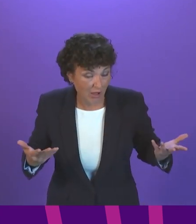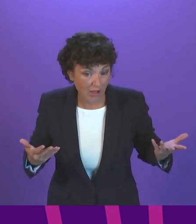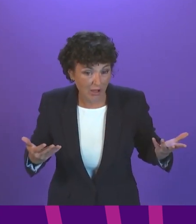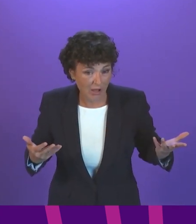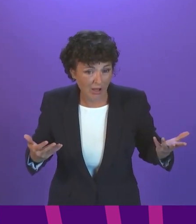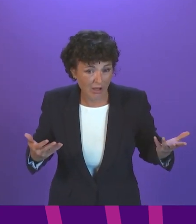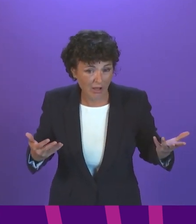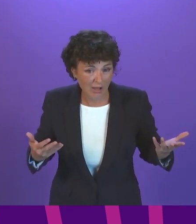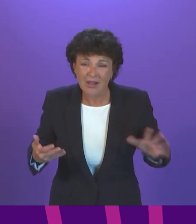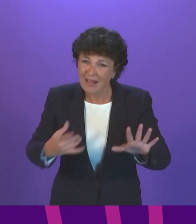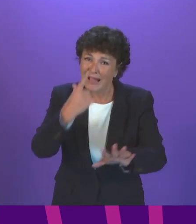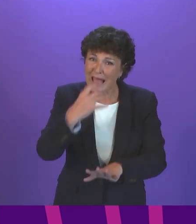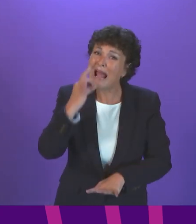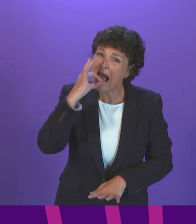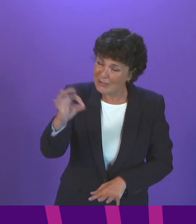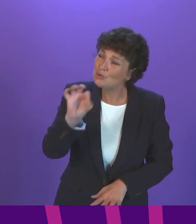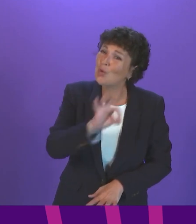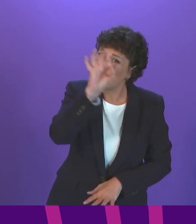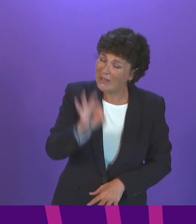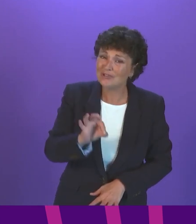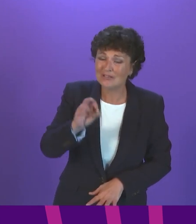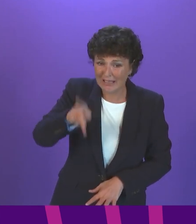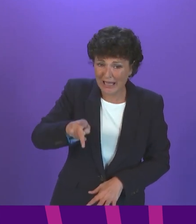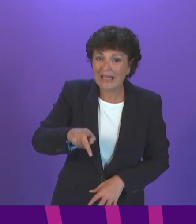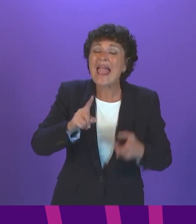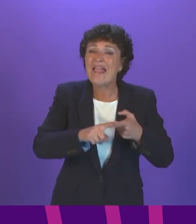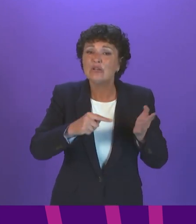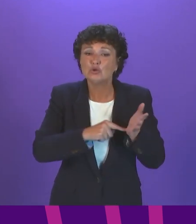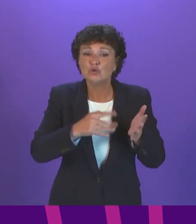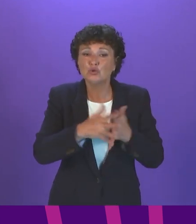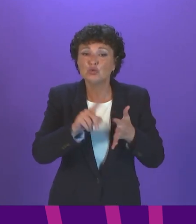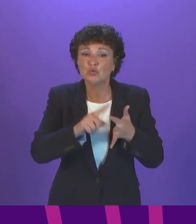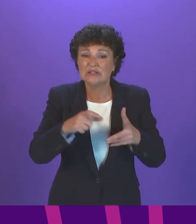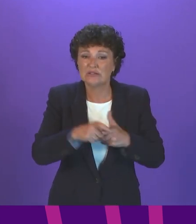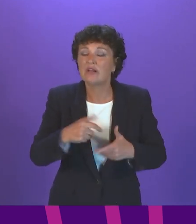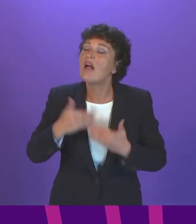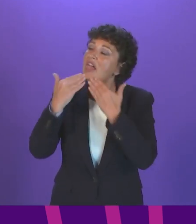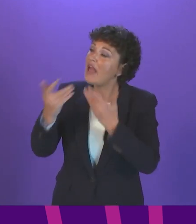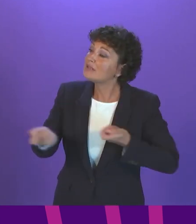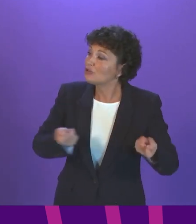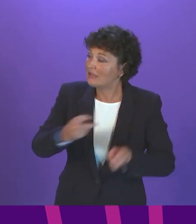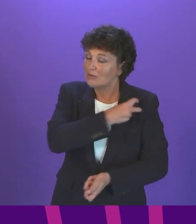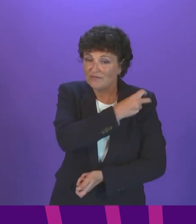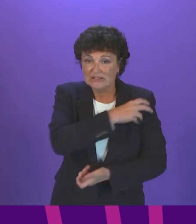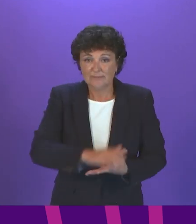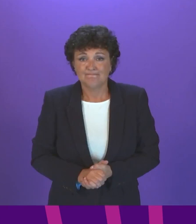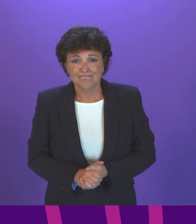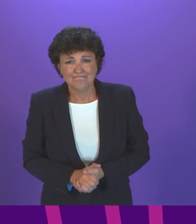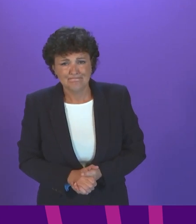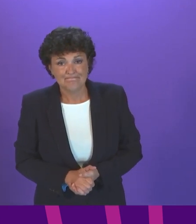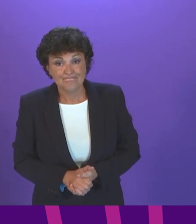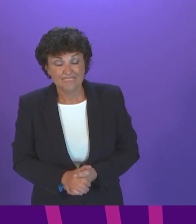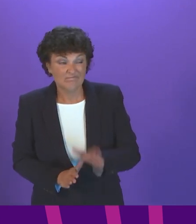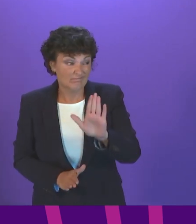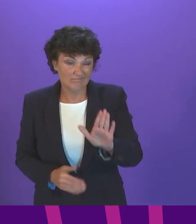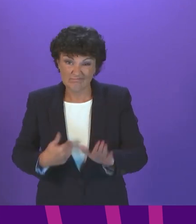Can I call Evelyn Tweed for your question, Ms Tweed? Okay. Thanks, President Officer. As our minds turn